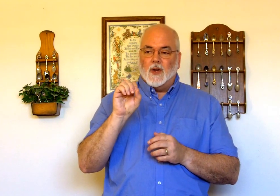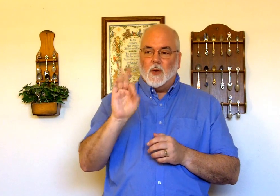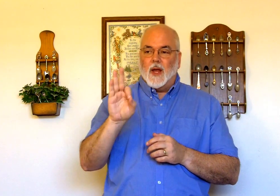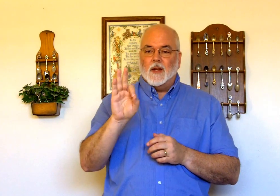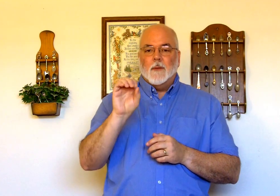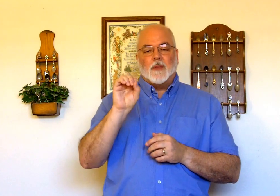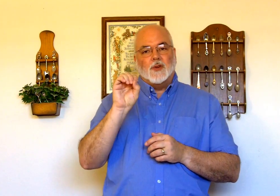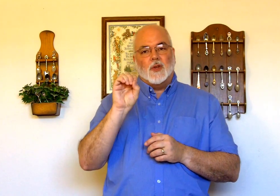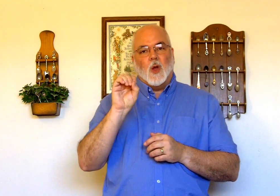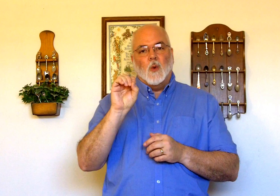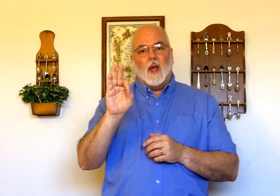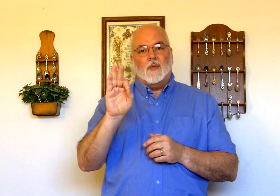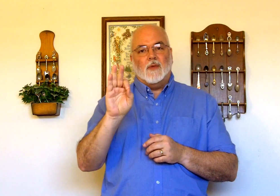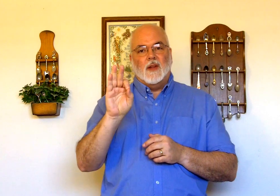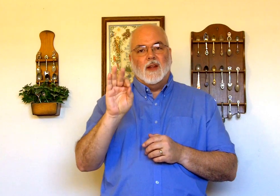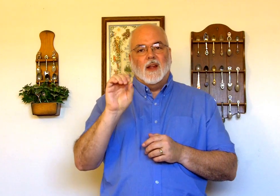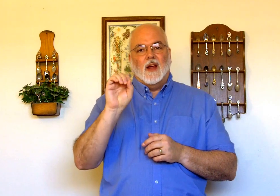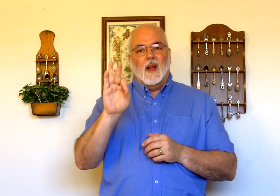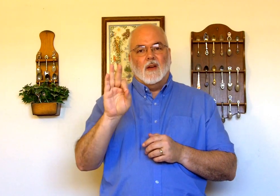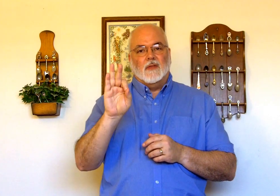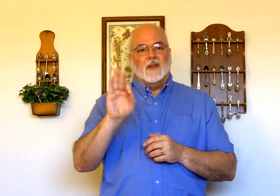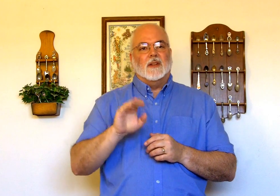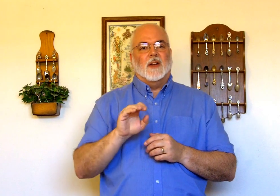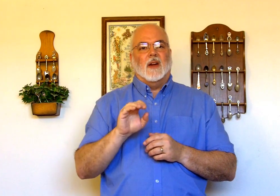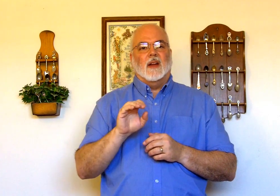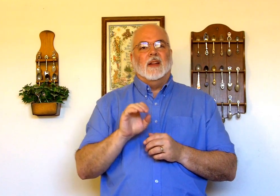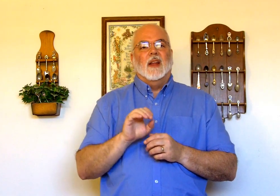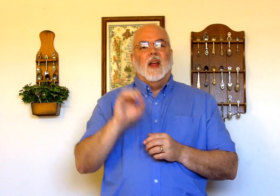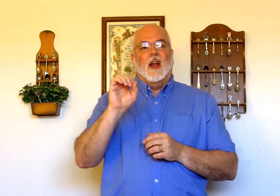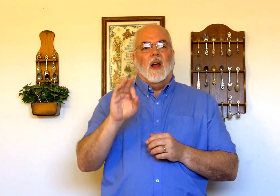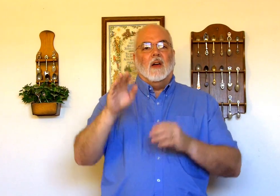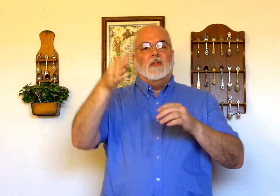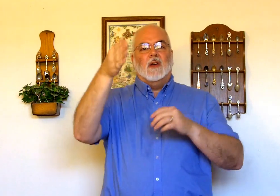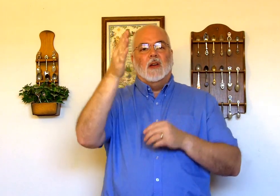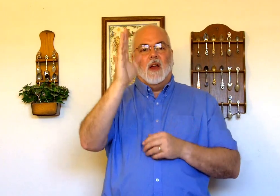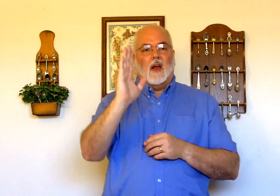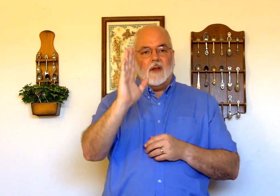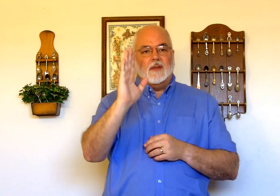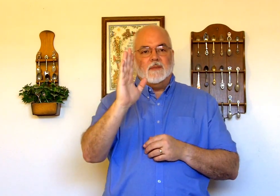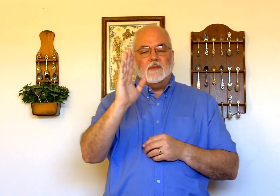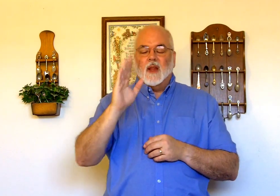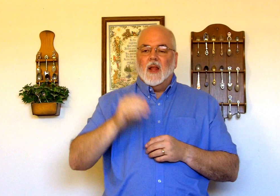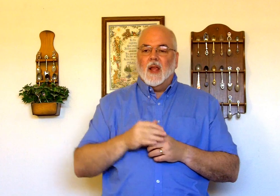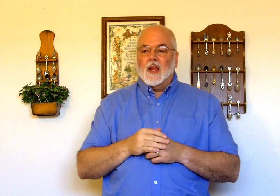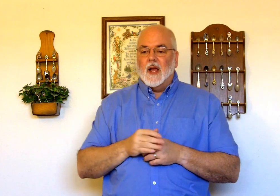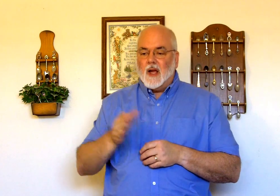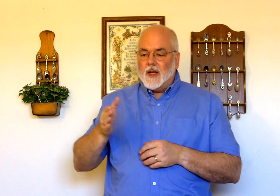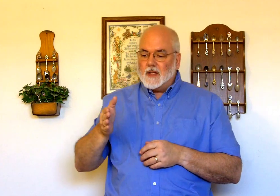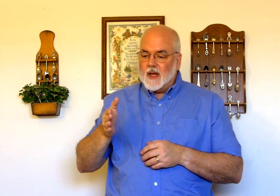do that. It's just O-F of all right? Of God. And God is like